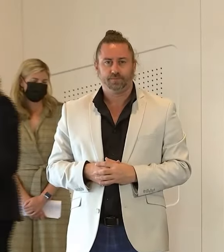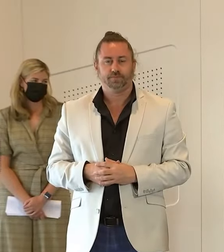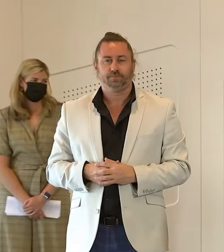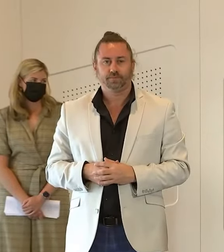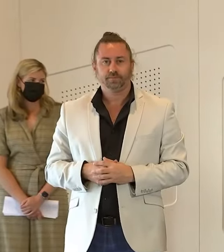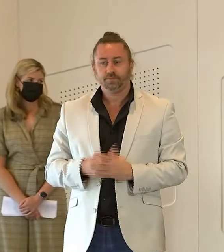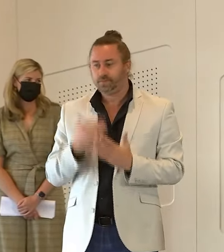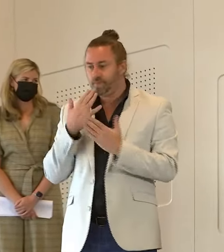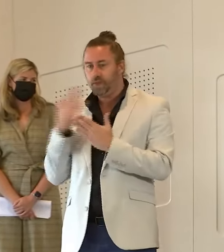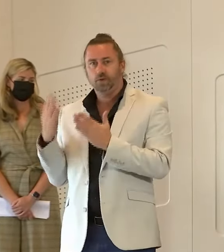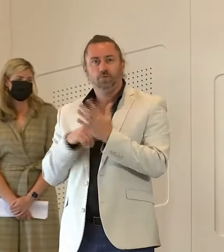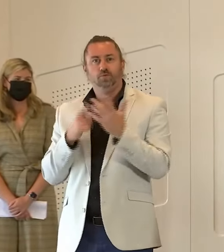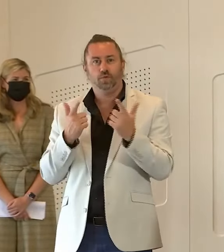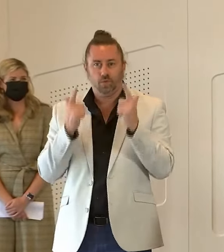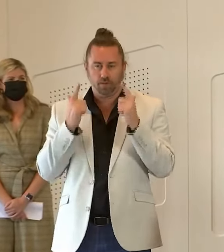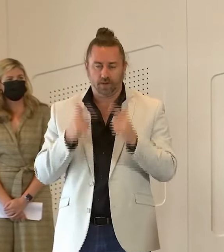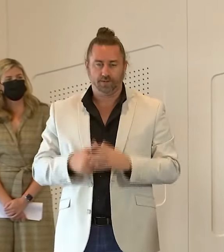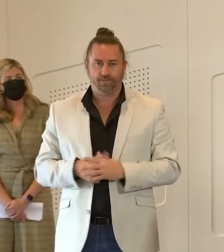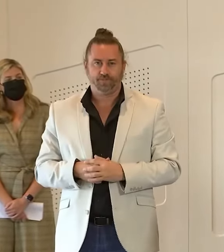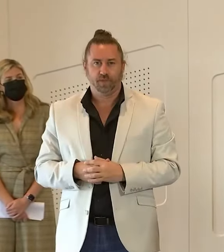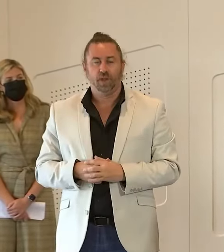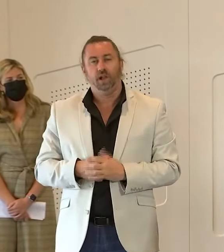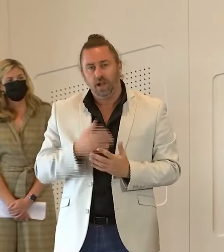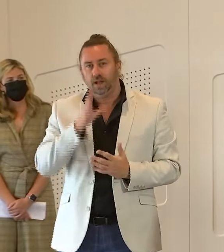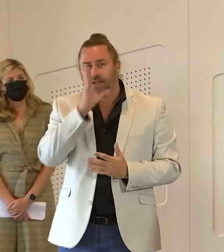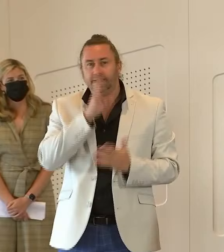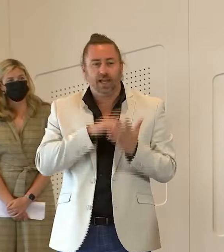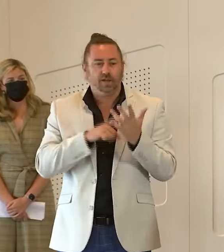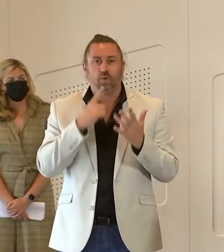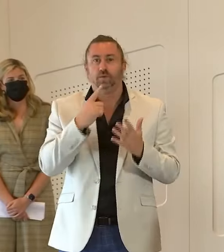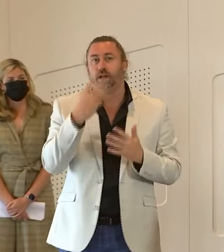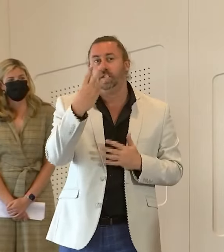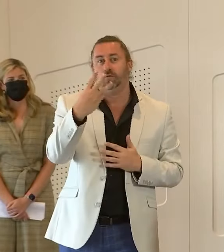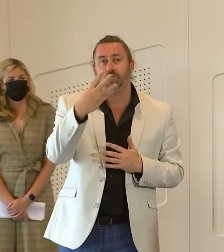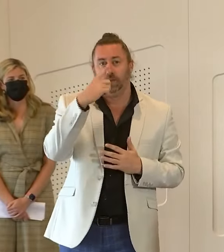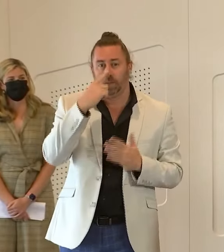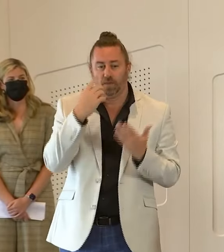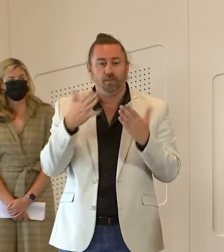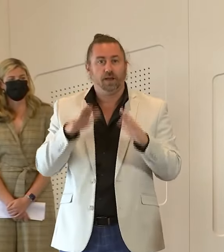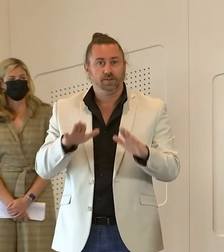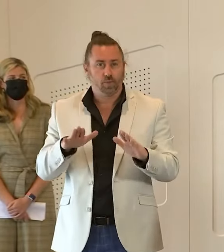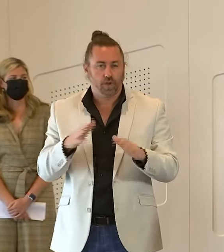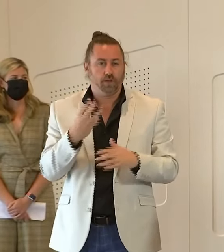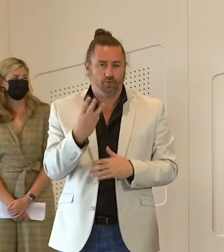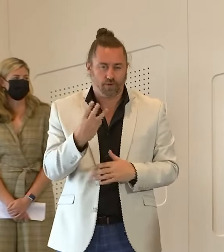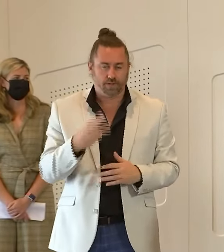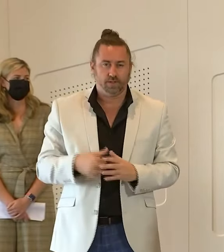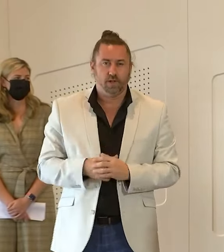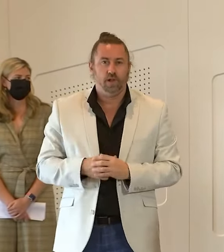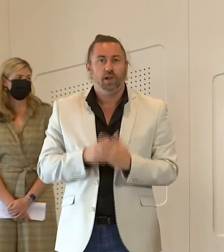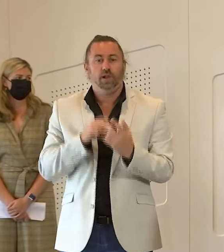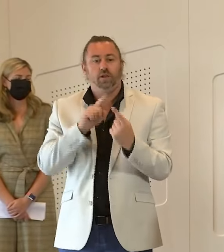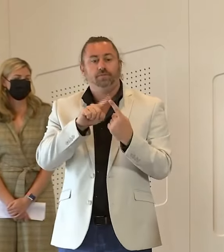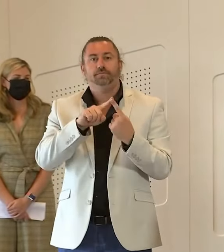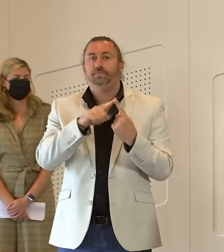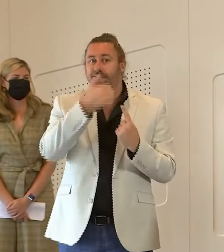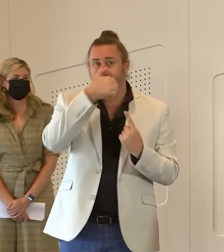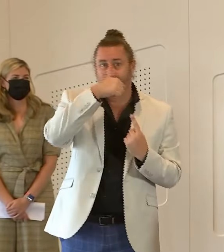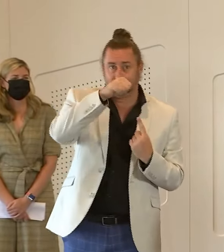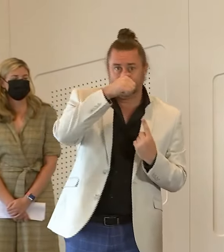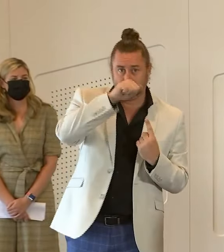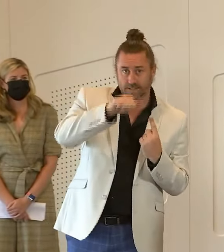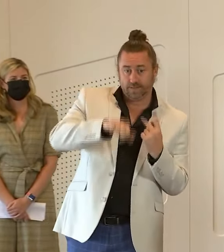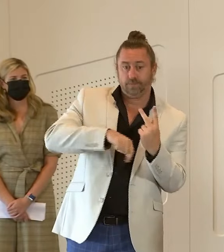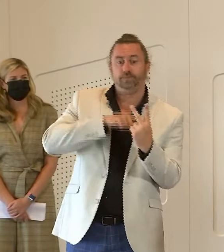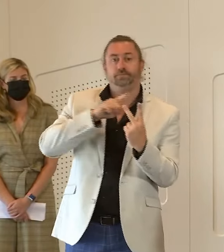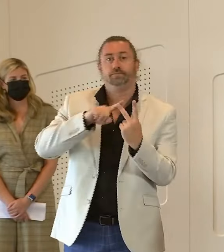Thank you very much Premier. Sadly we have three deaths to report today. One person in their 60s, one in